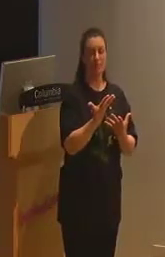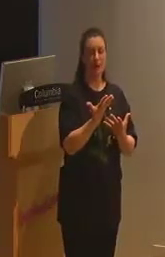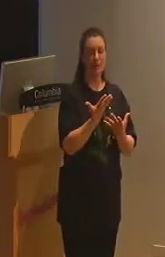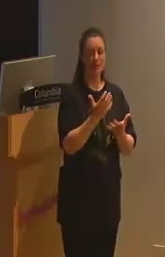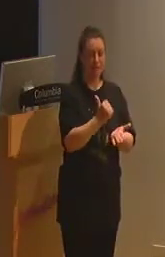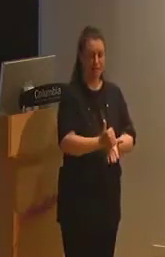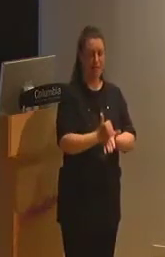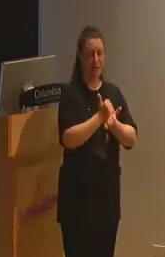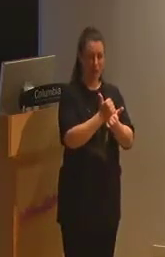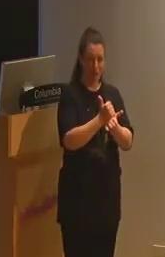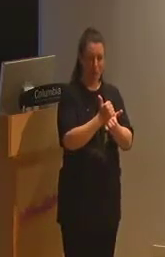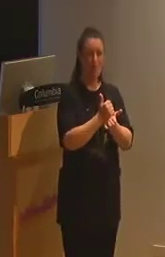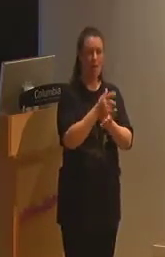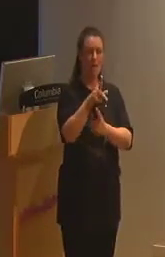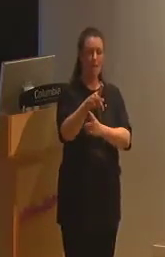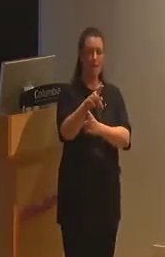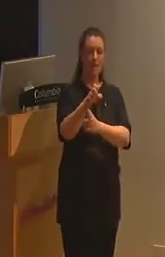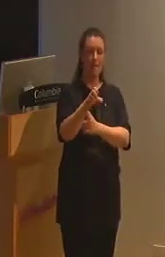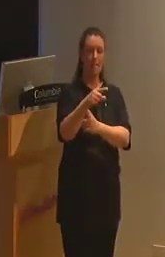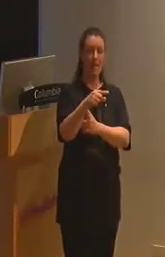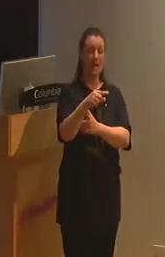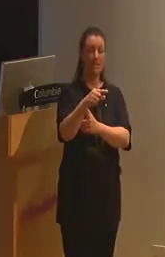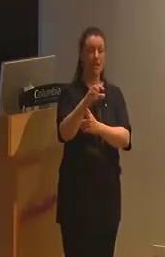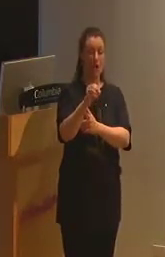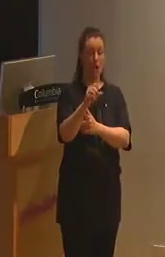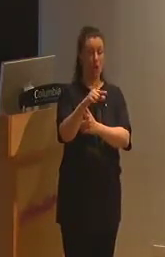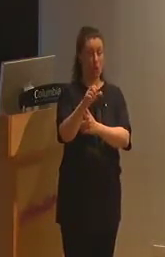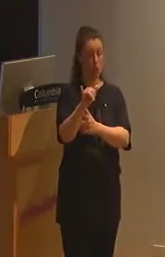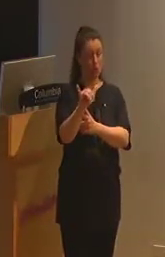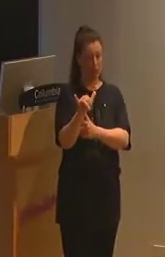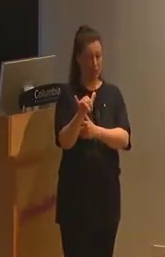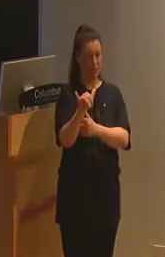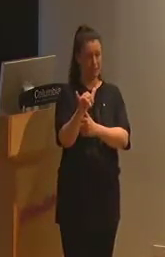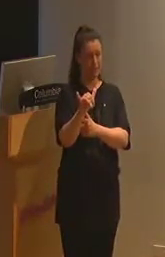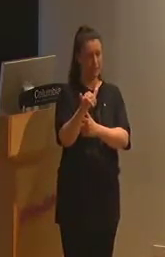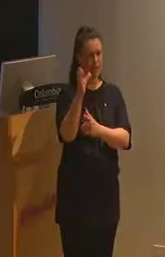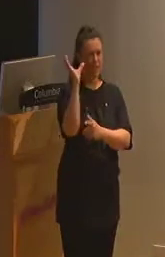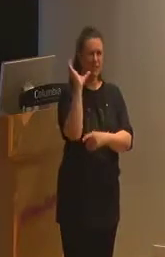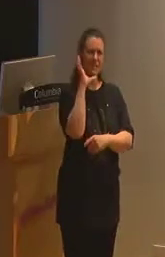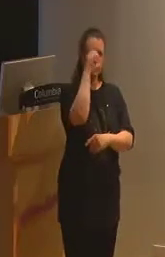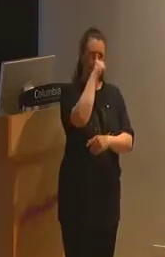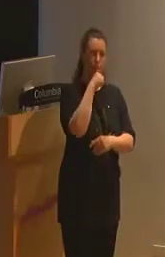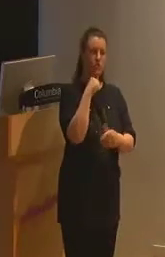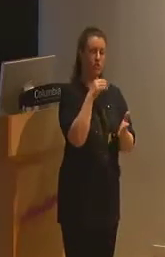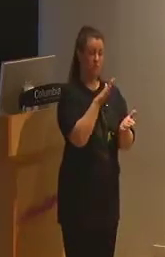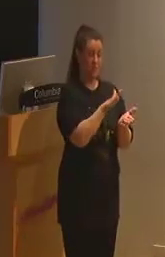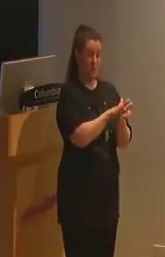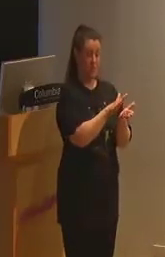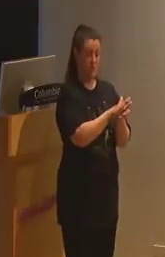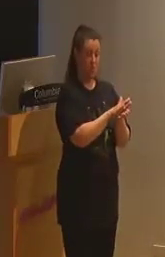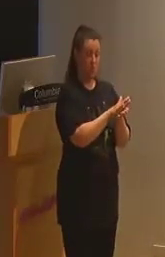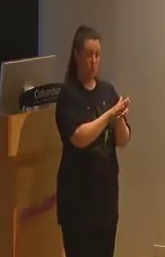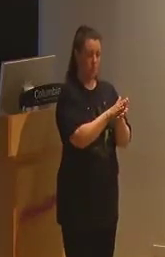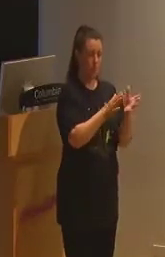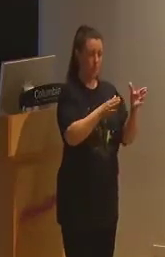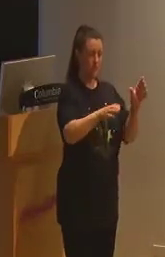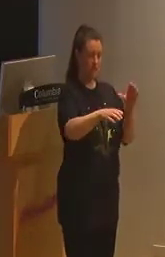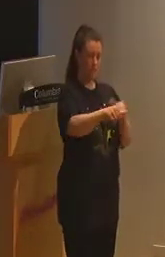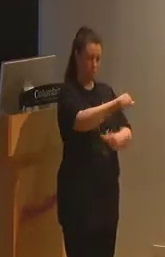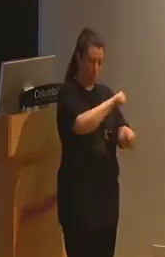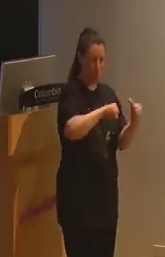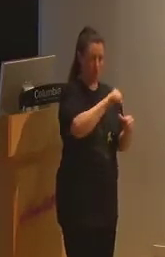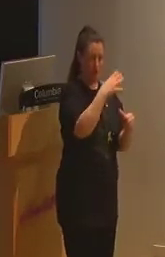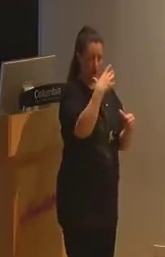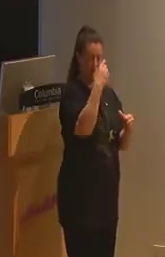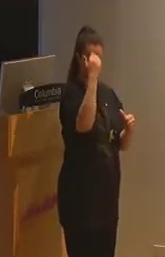pedagogy in claiming, quote, critical educational theory begins with the assumption that schools are essential sites for organizing knowledge, power, and